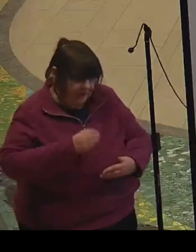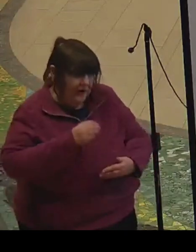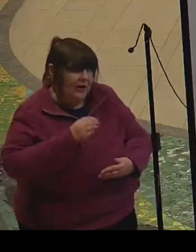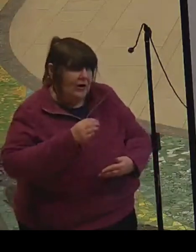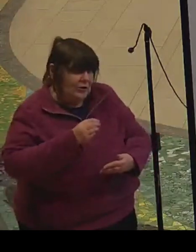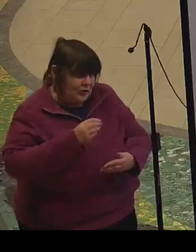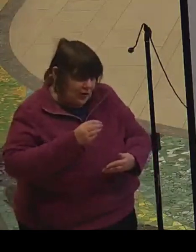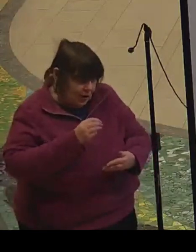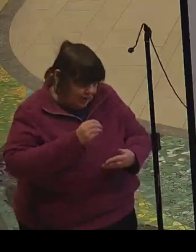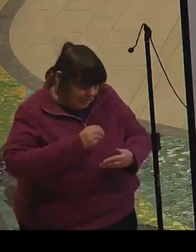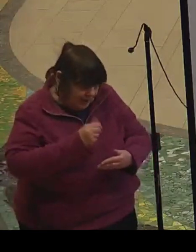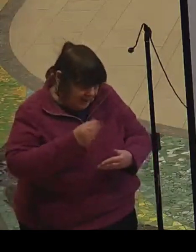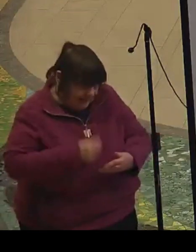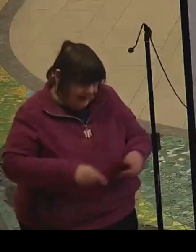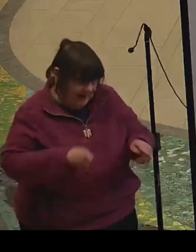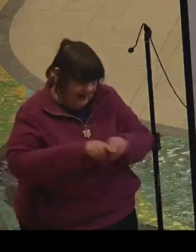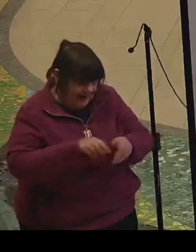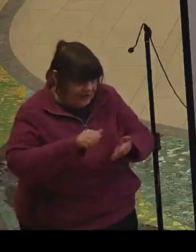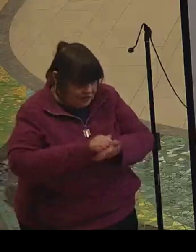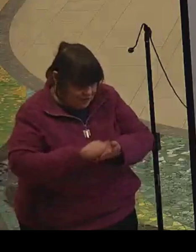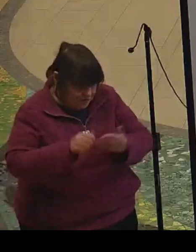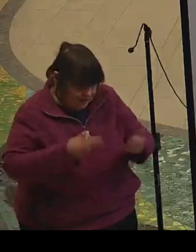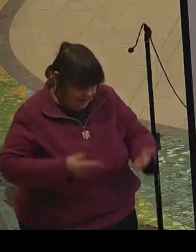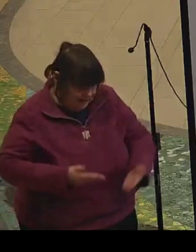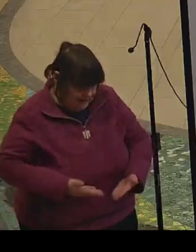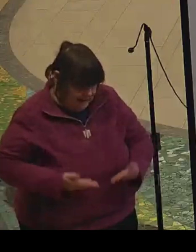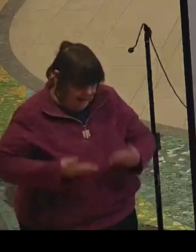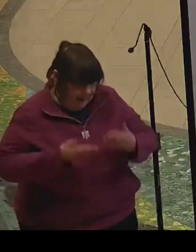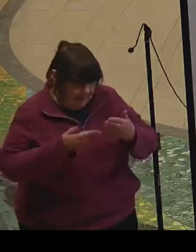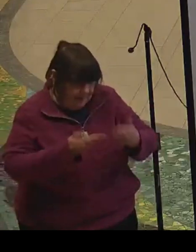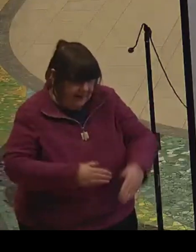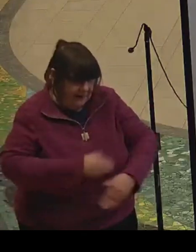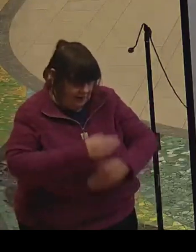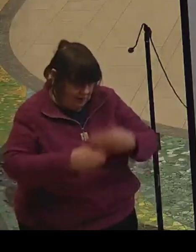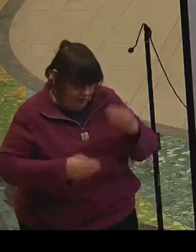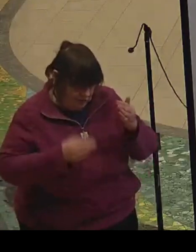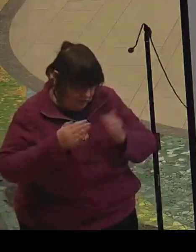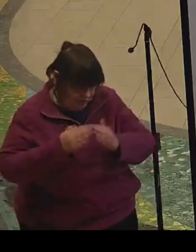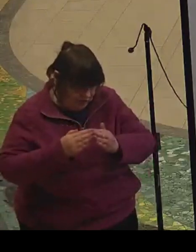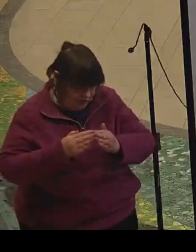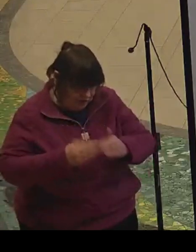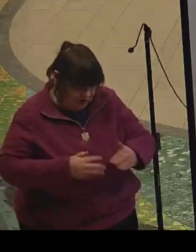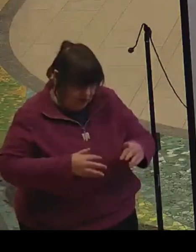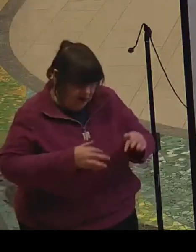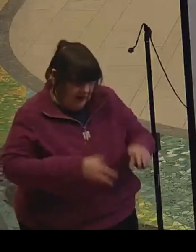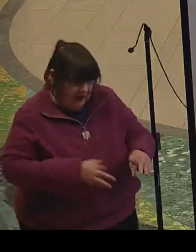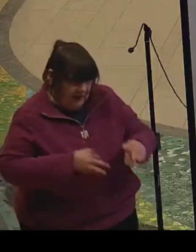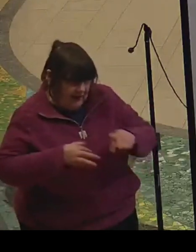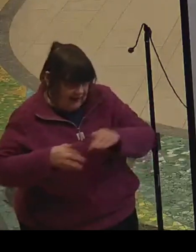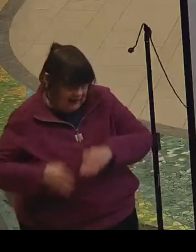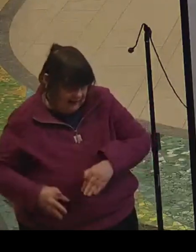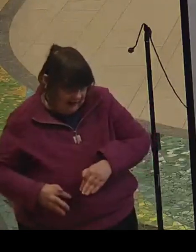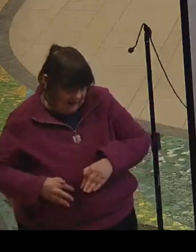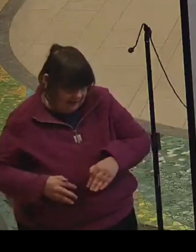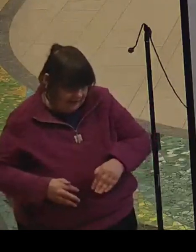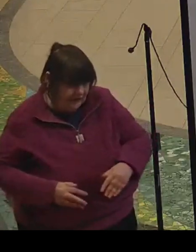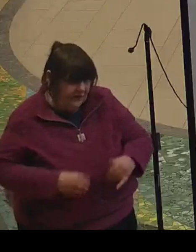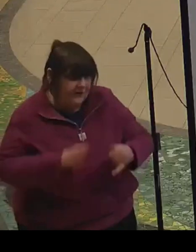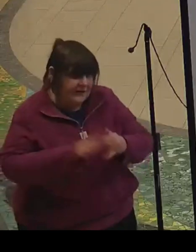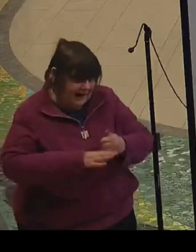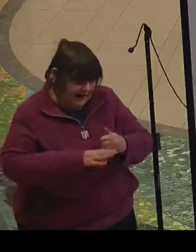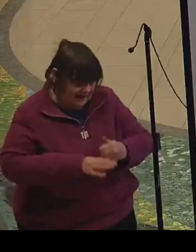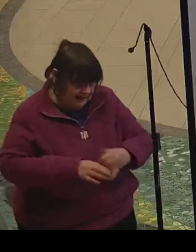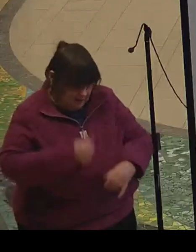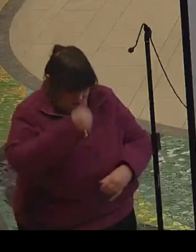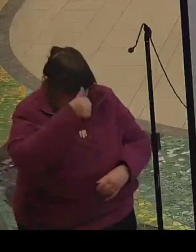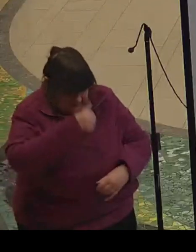save your money as usual and bring it to your church after